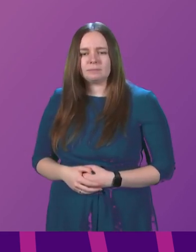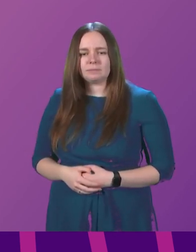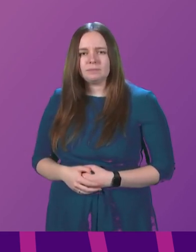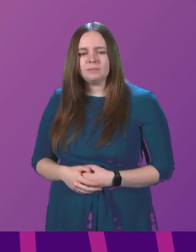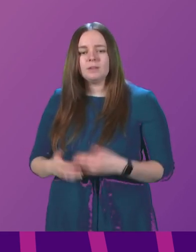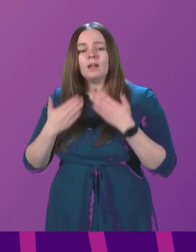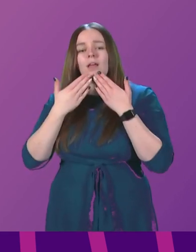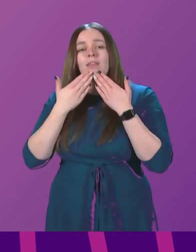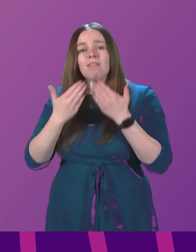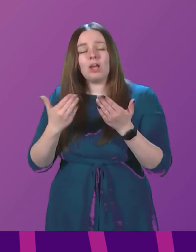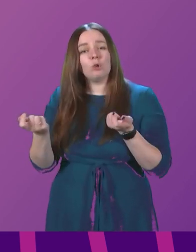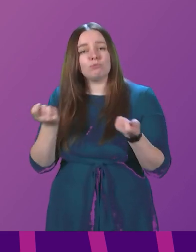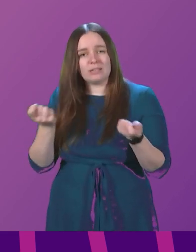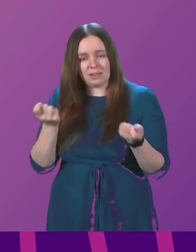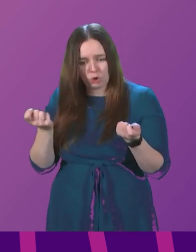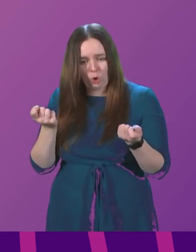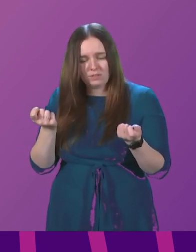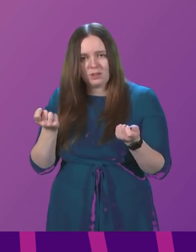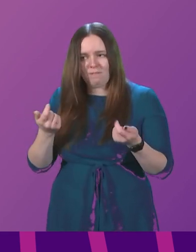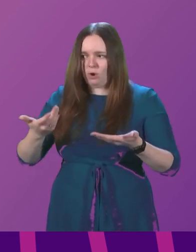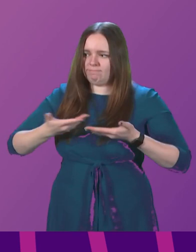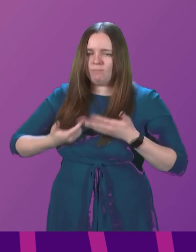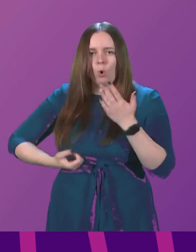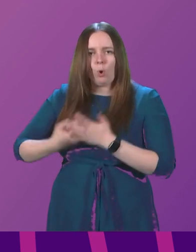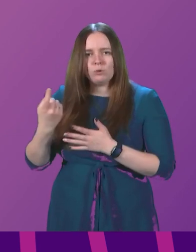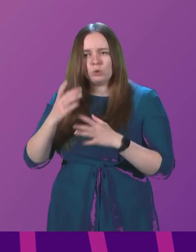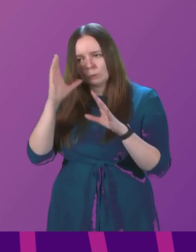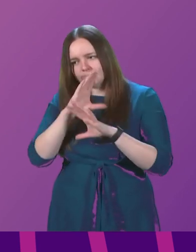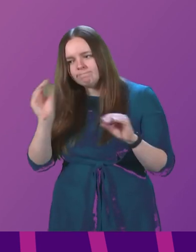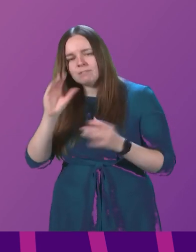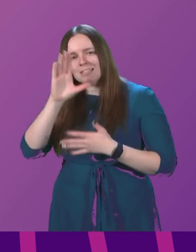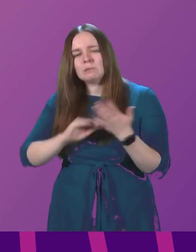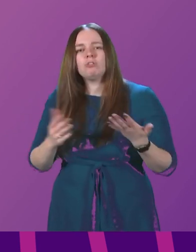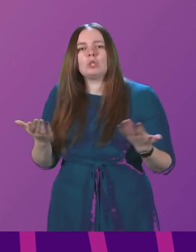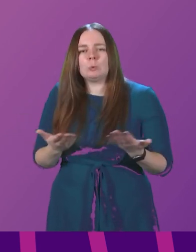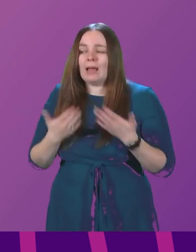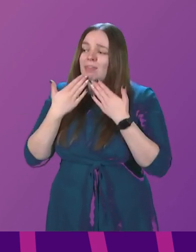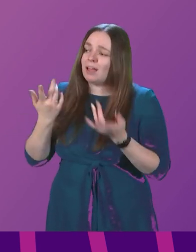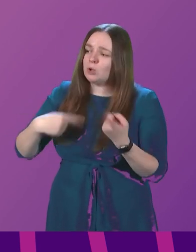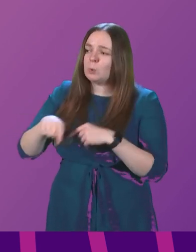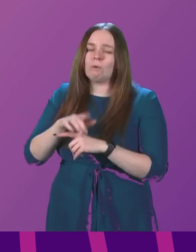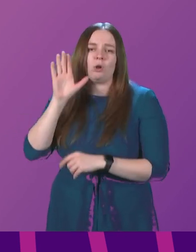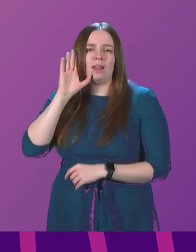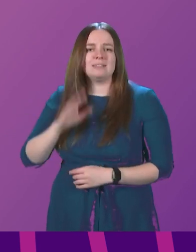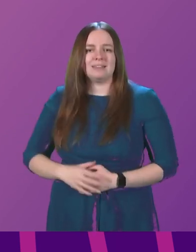Thank you to the Besiding Officer for giving us the opportunity to share our experience today. And thank you all for listening.